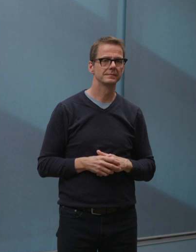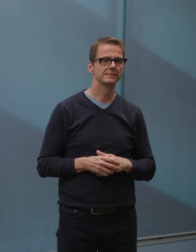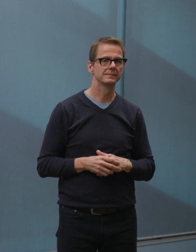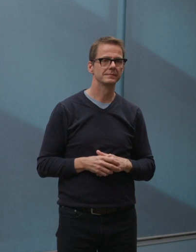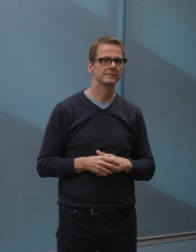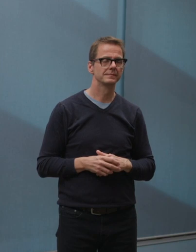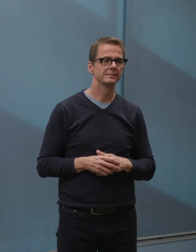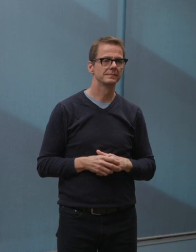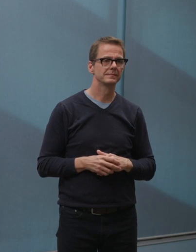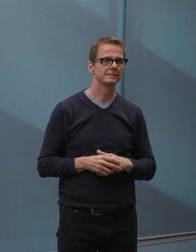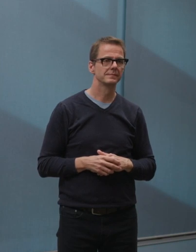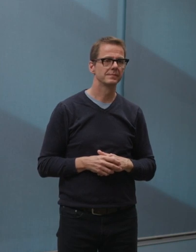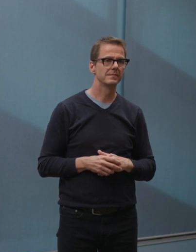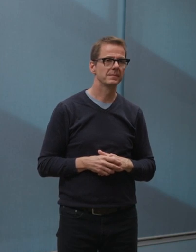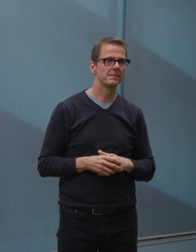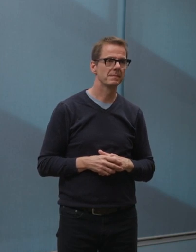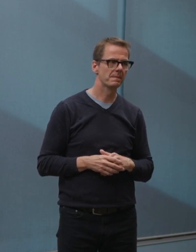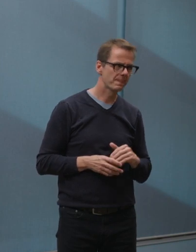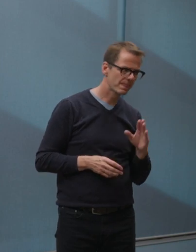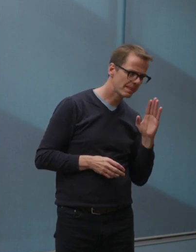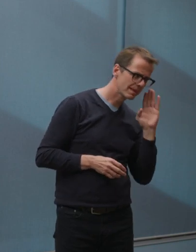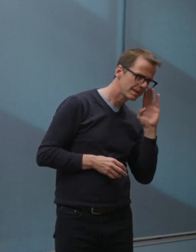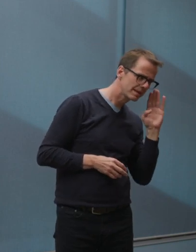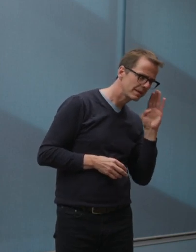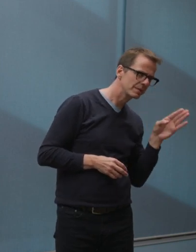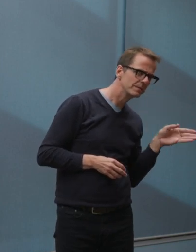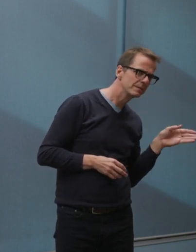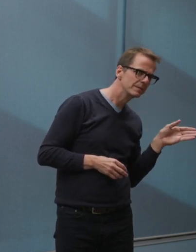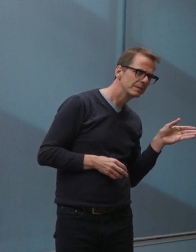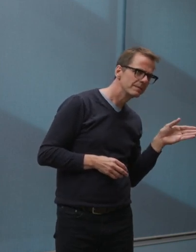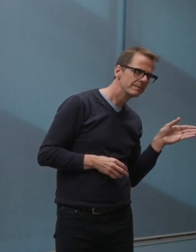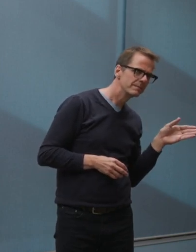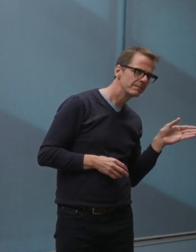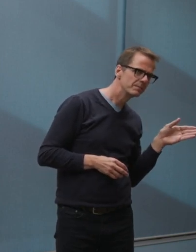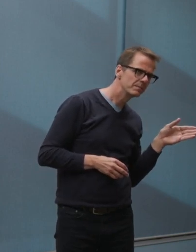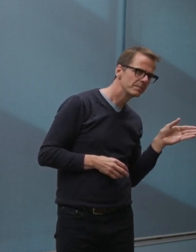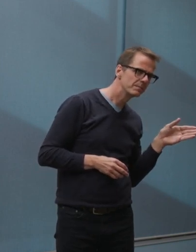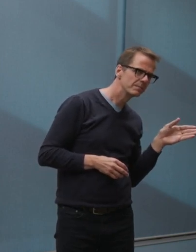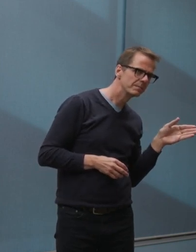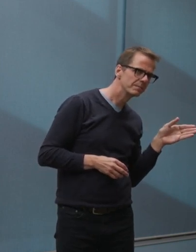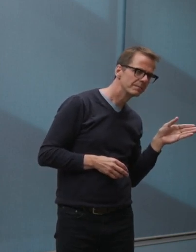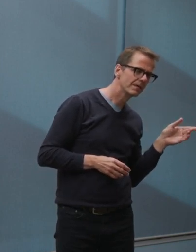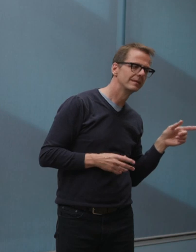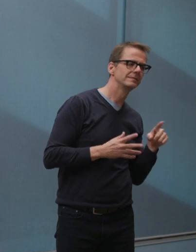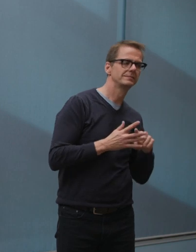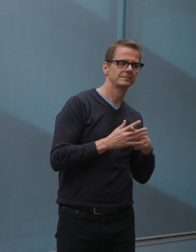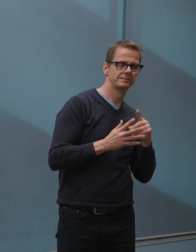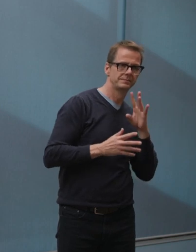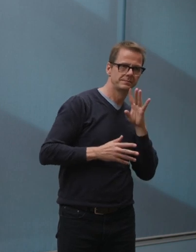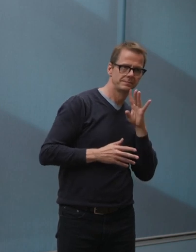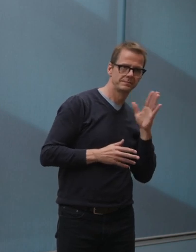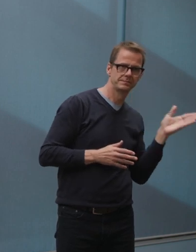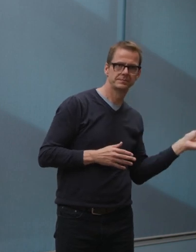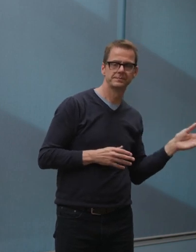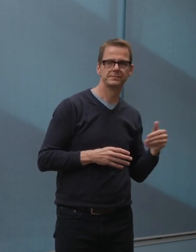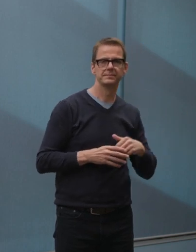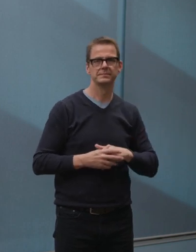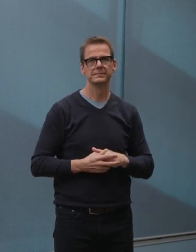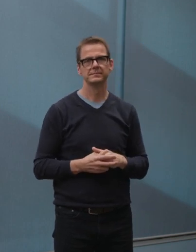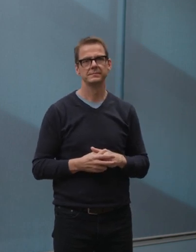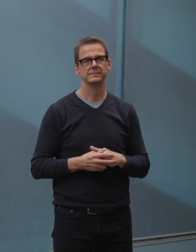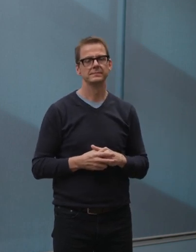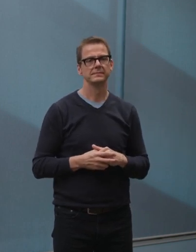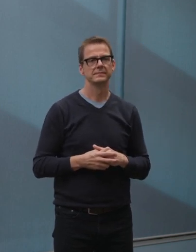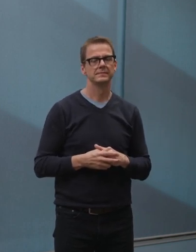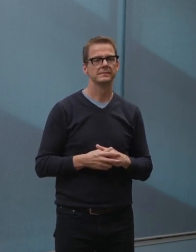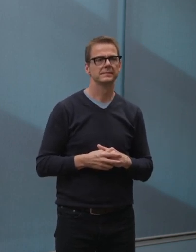Are you with us Natasha? I'll go in the meantime. Oh, you're there. Go ahead. Yeah, hi. Hi, thank you. I thought, jeez,